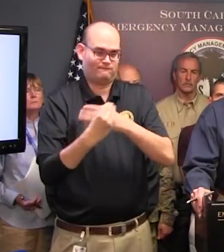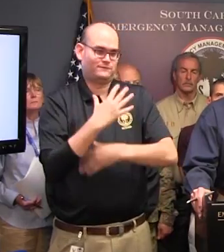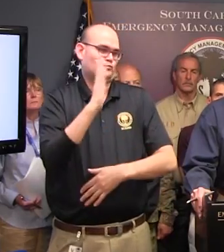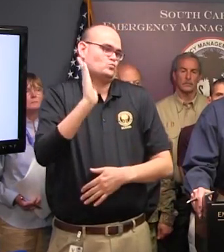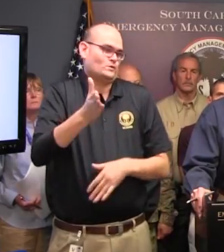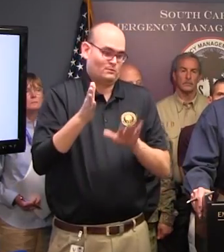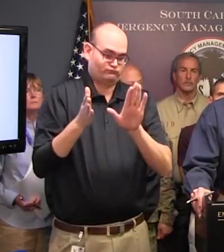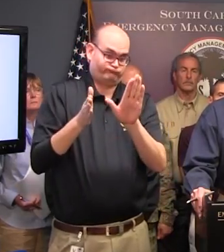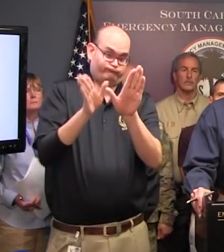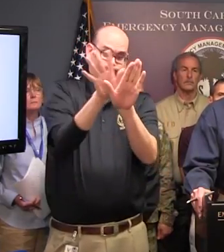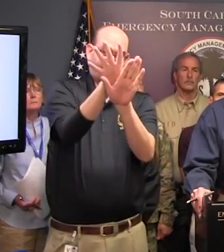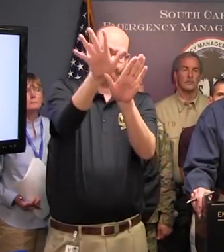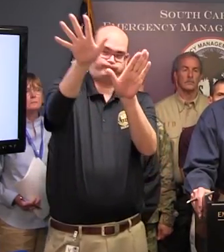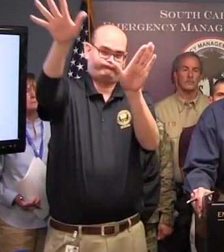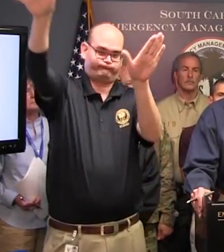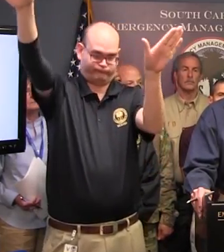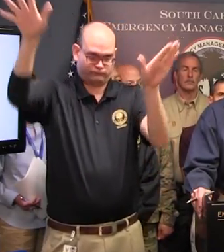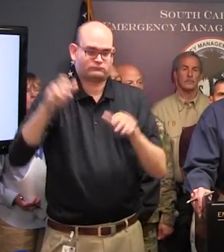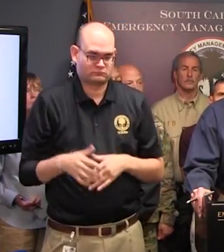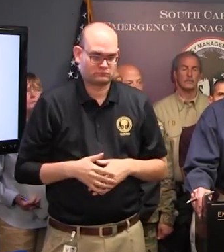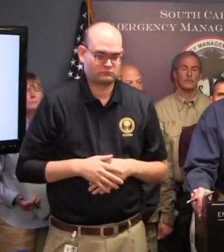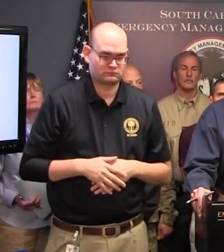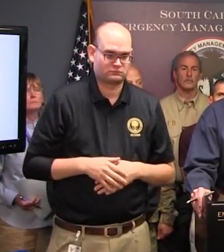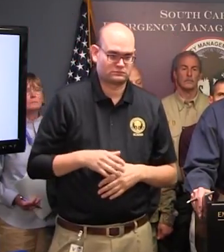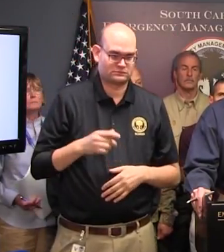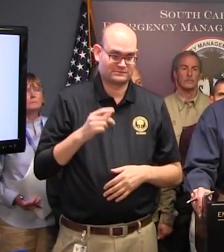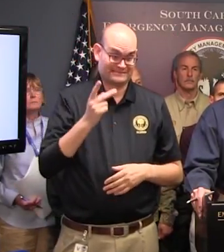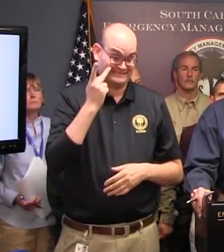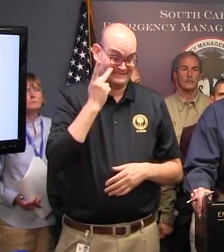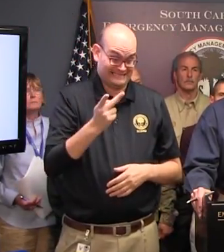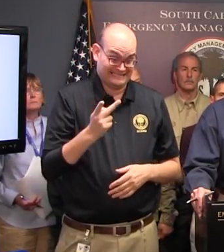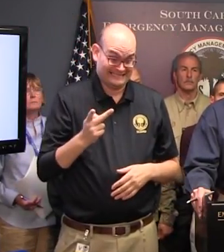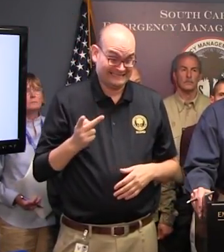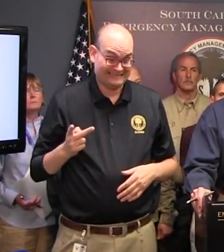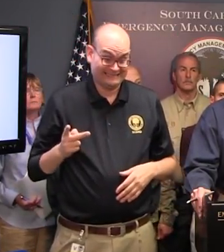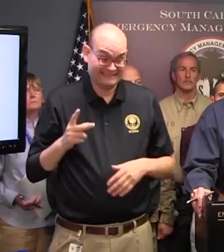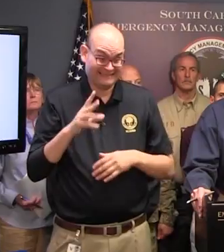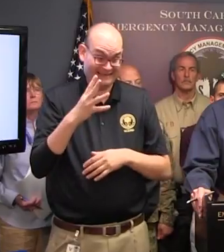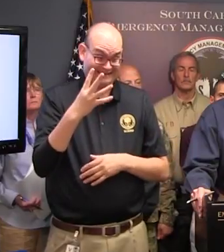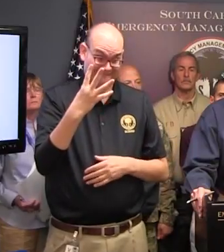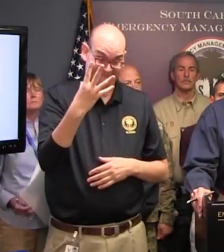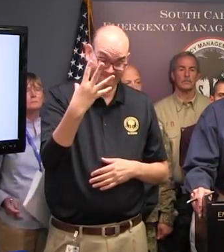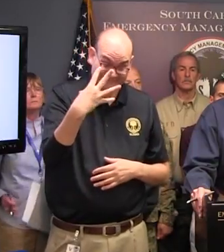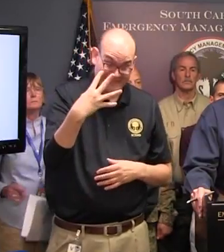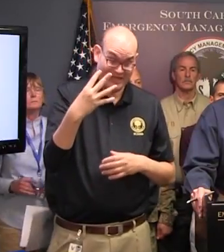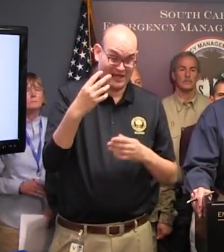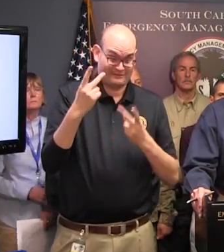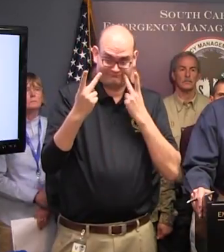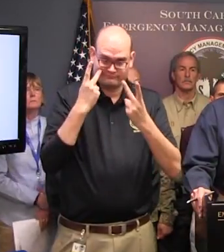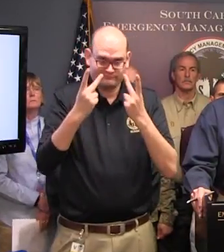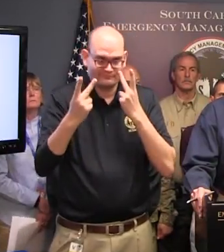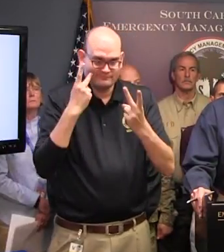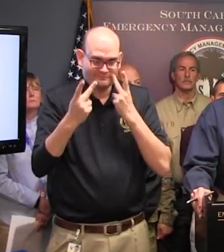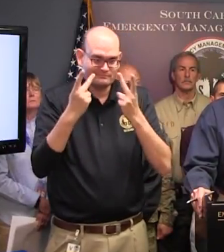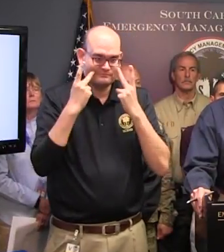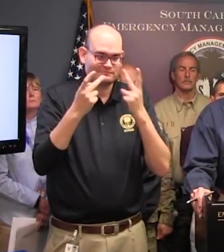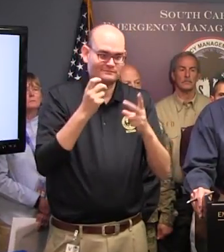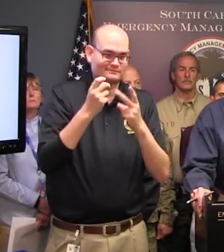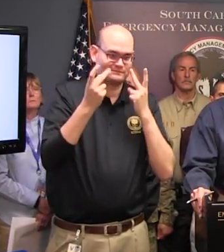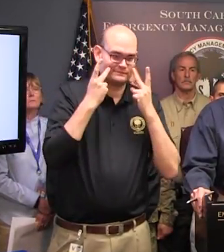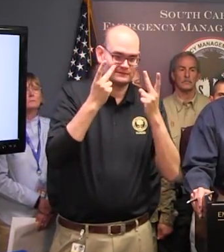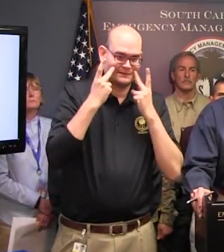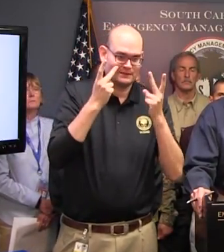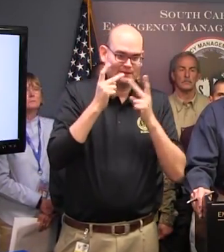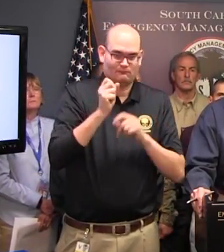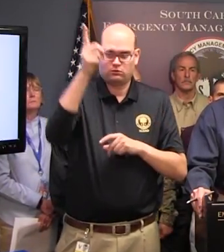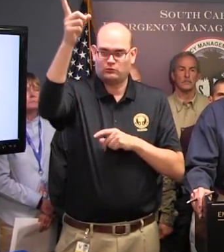the tapes of things flying around in the air at these places that have winds, some